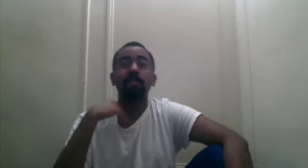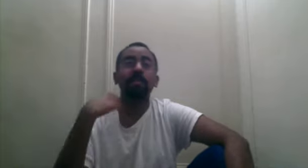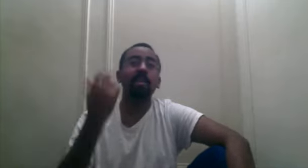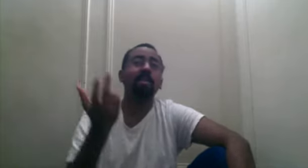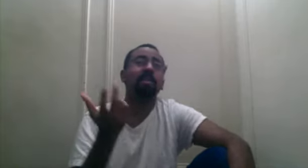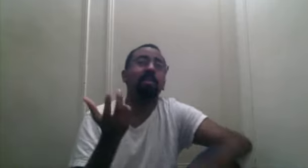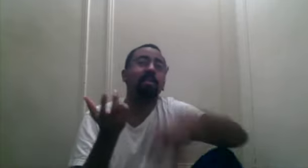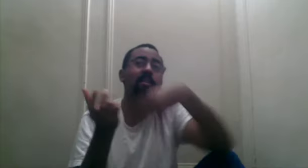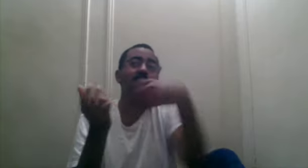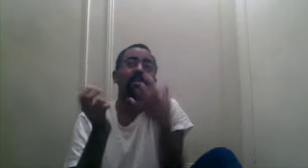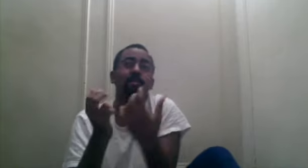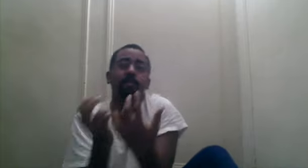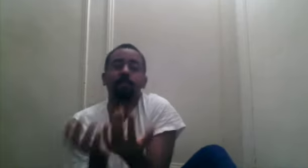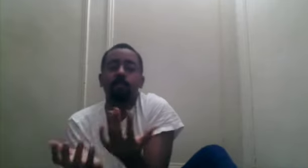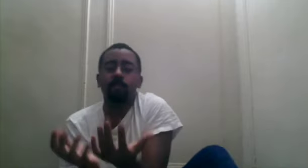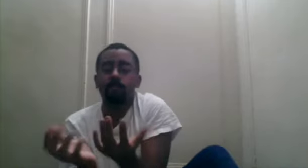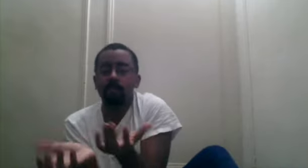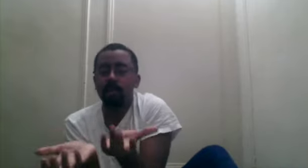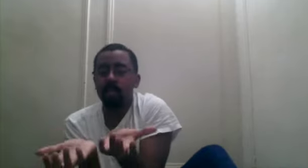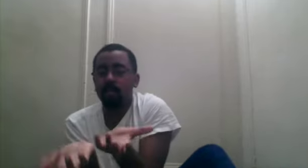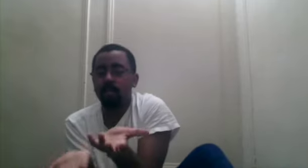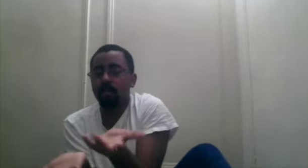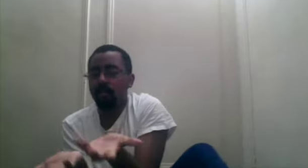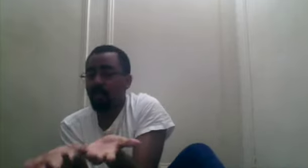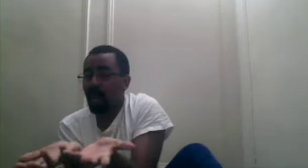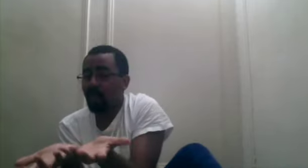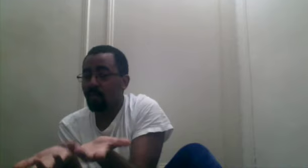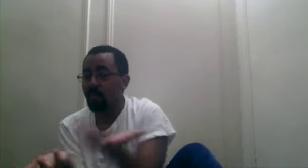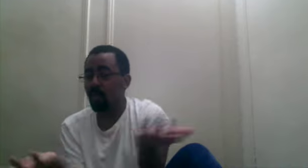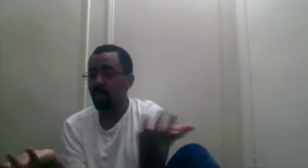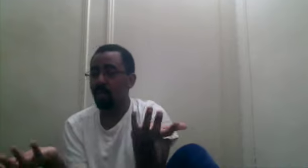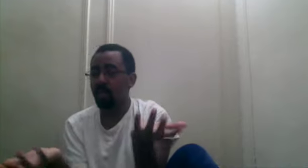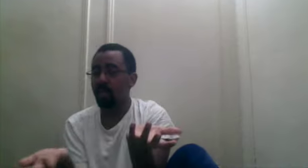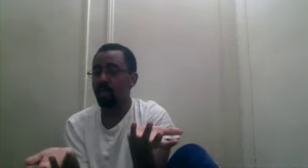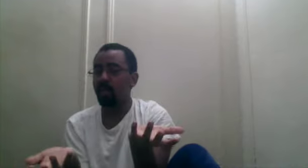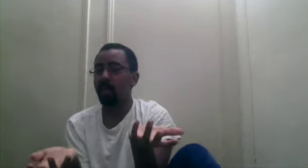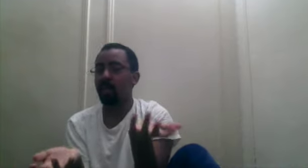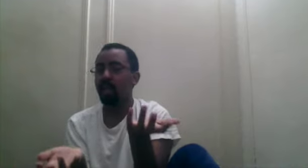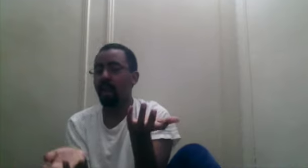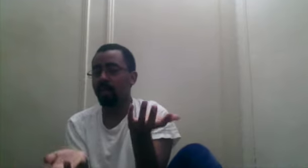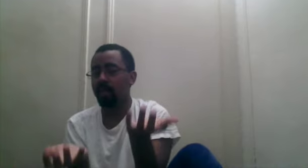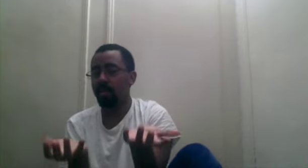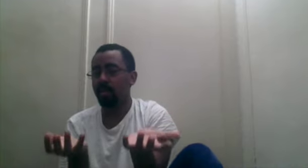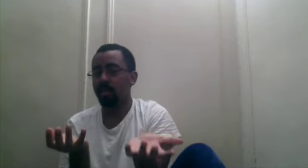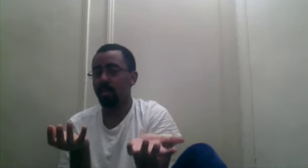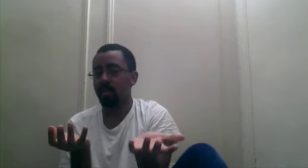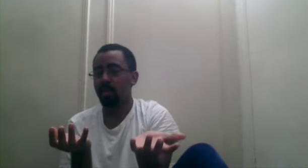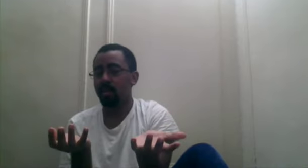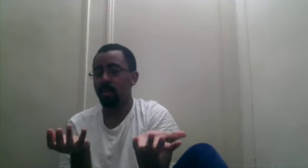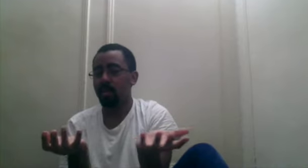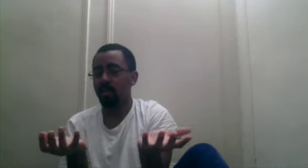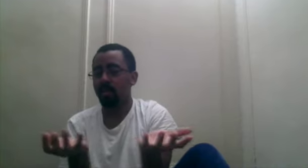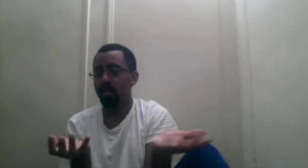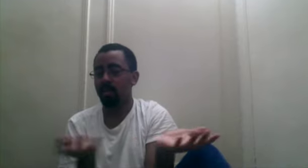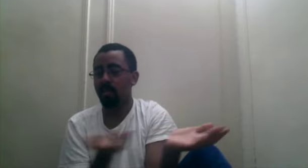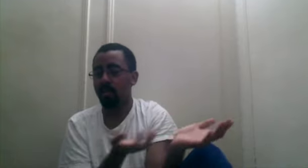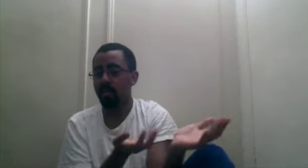basic. It's, it's not really needed. Like, half of this could have been skipped and we could have,